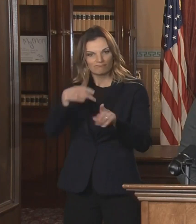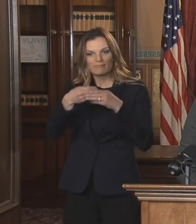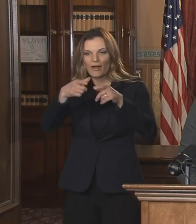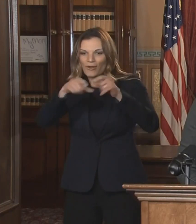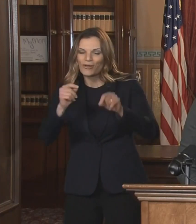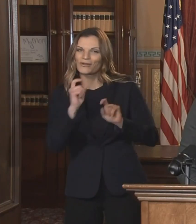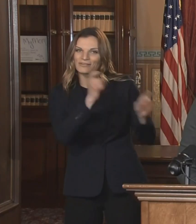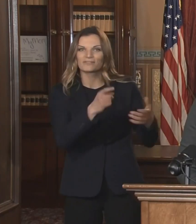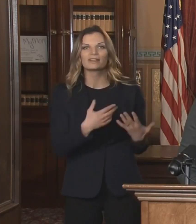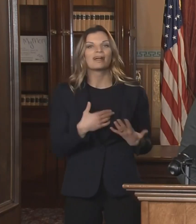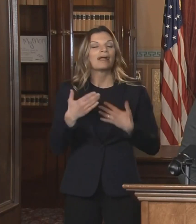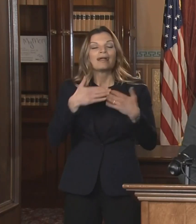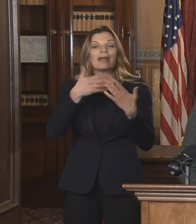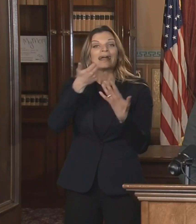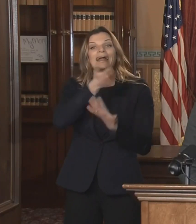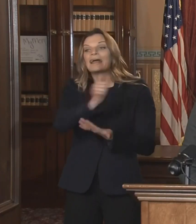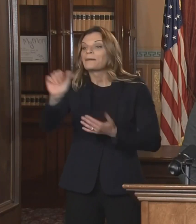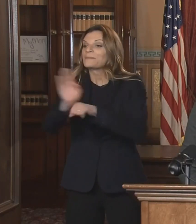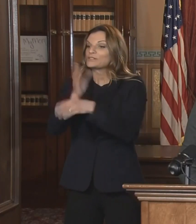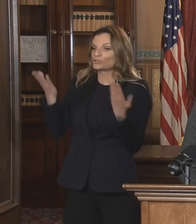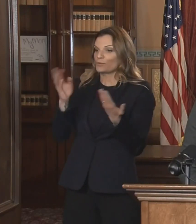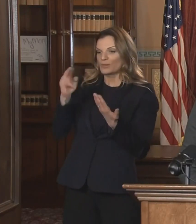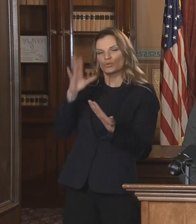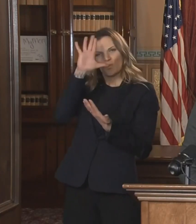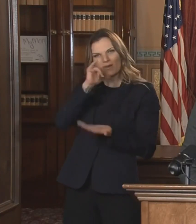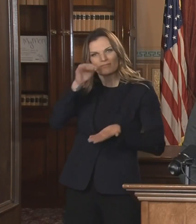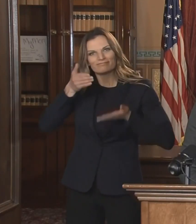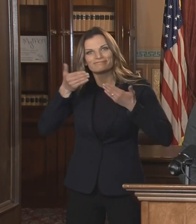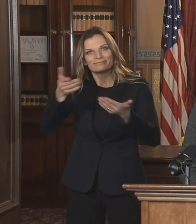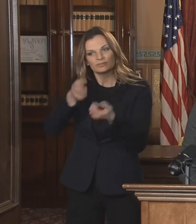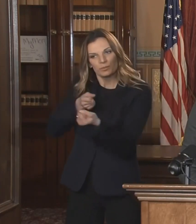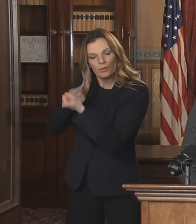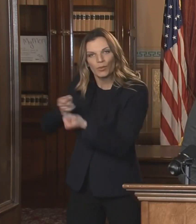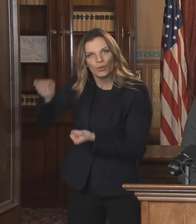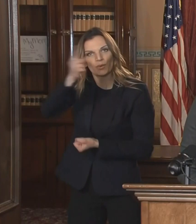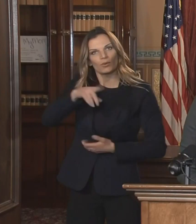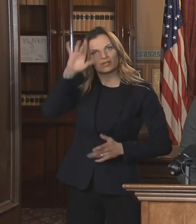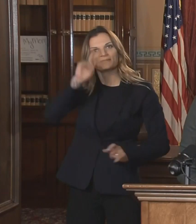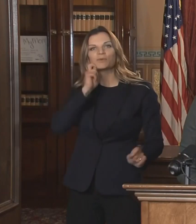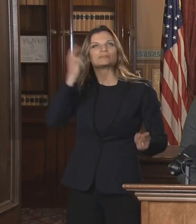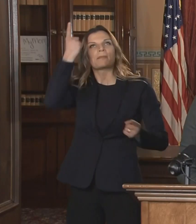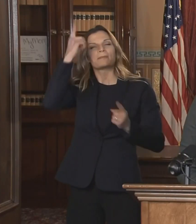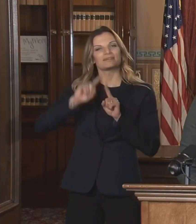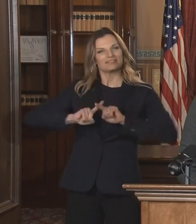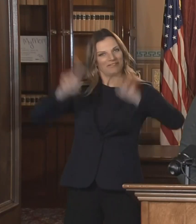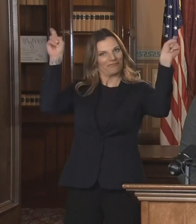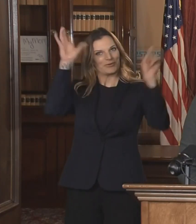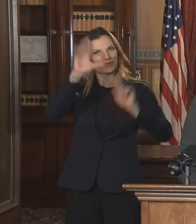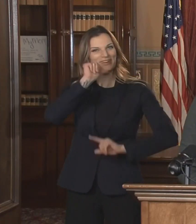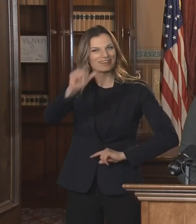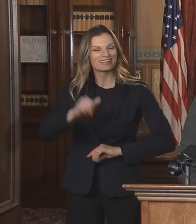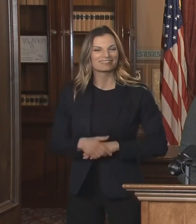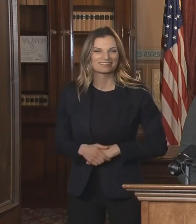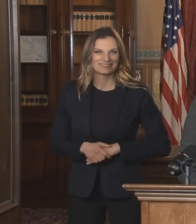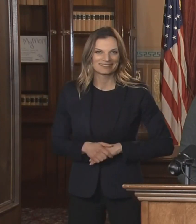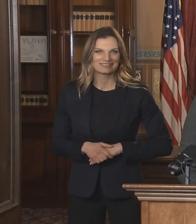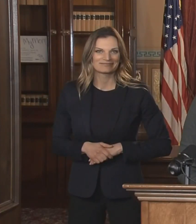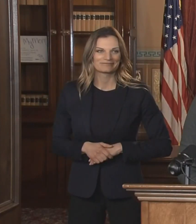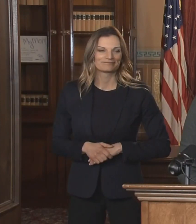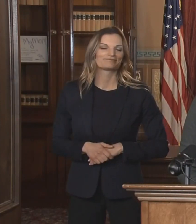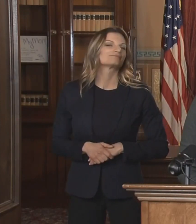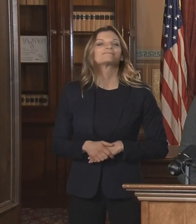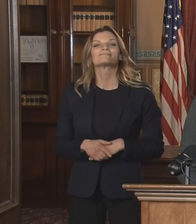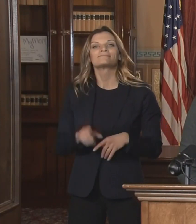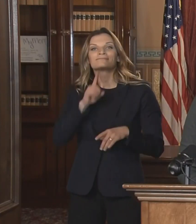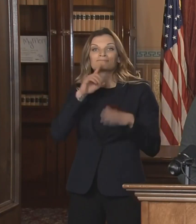Michigan and give them your business and treat your loved ones to a cool Michigan gift. Our small businesses